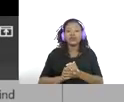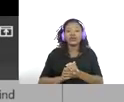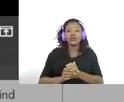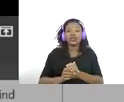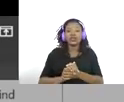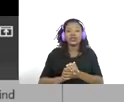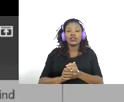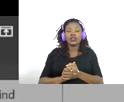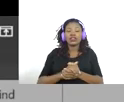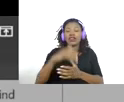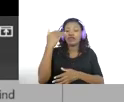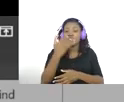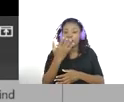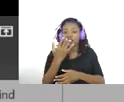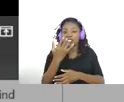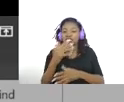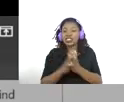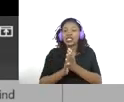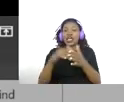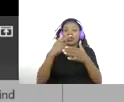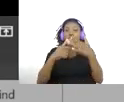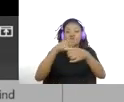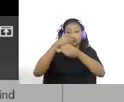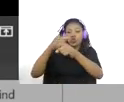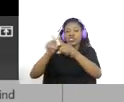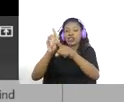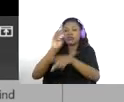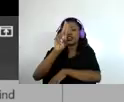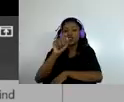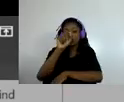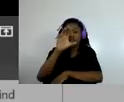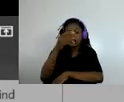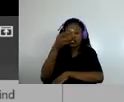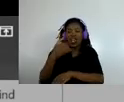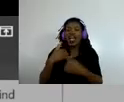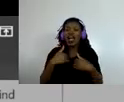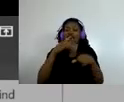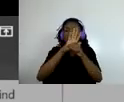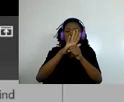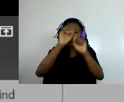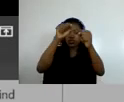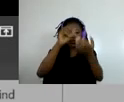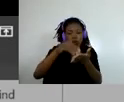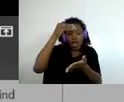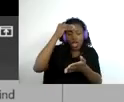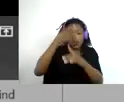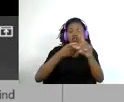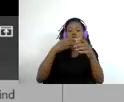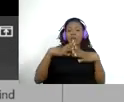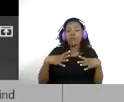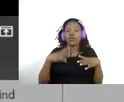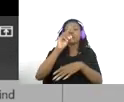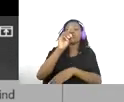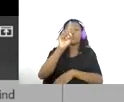And there I put in when the flowers do like the Dutch too. There's a lot you can and we can learn from the Dutch how they cooperate,